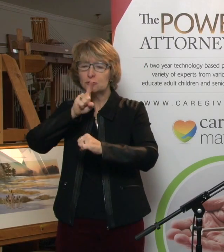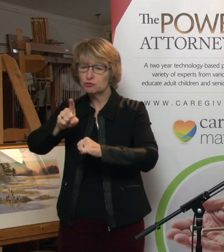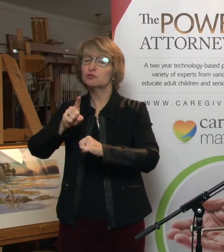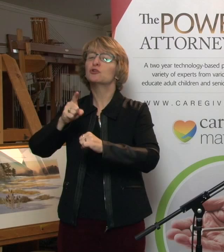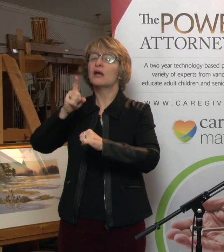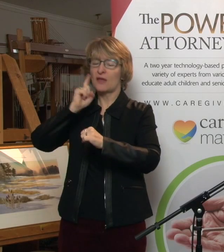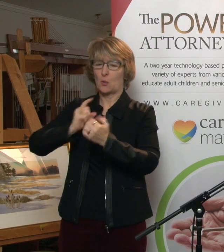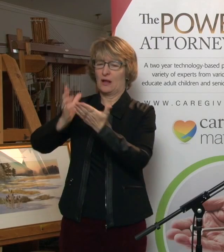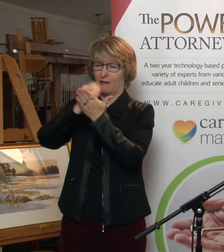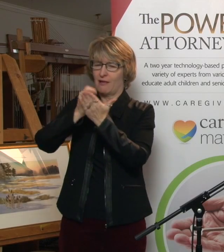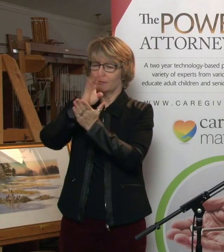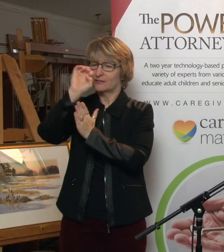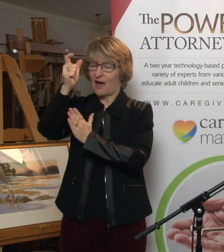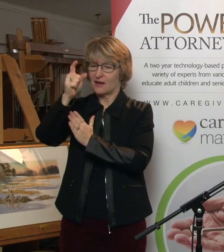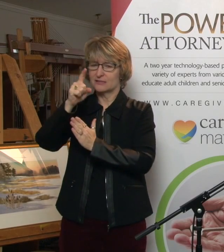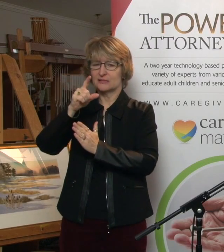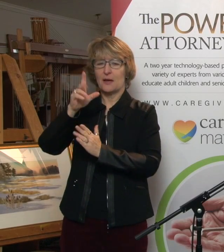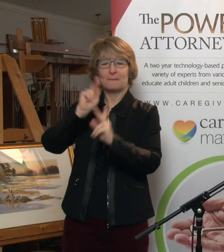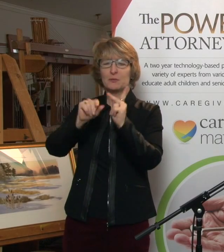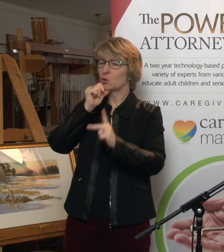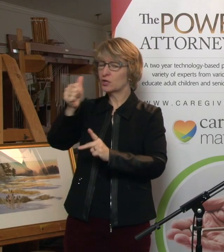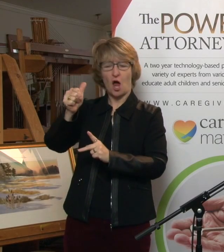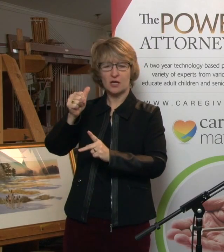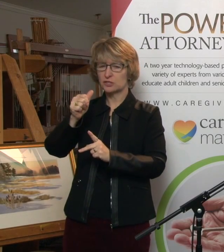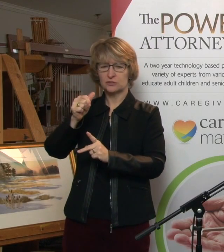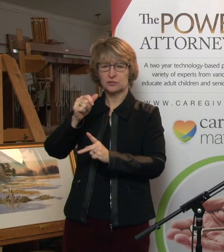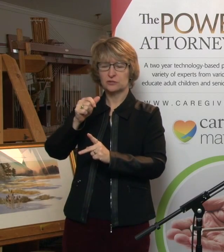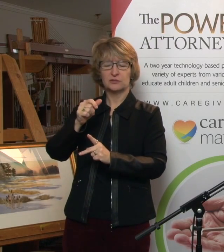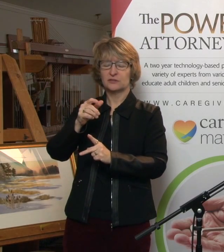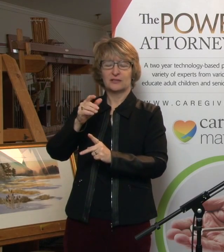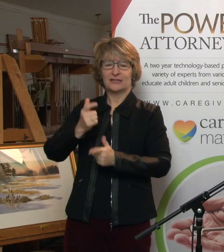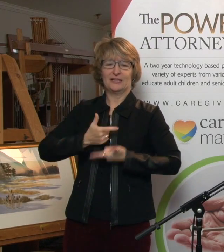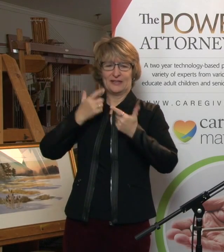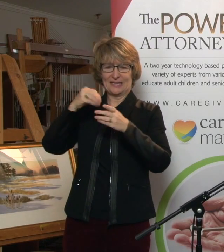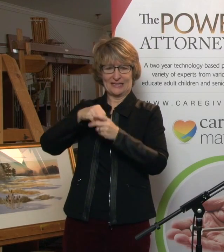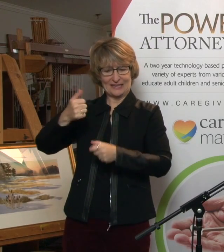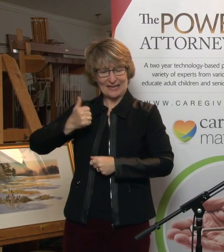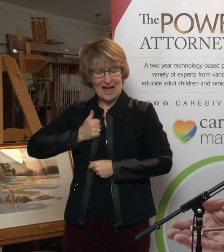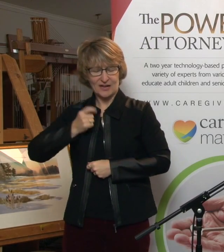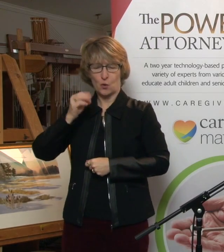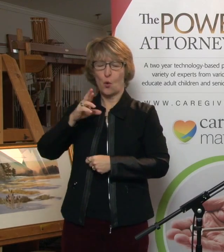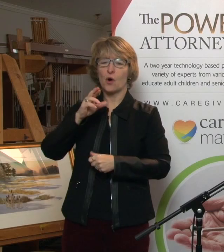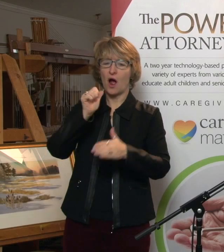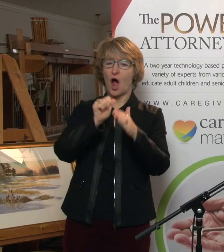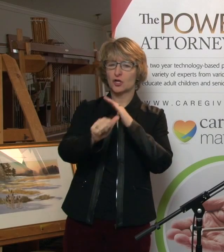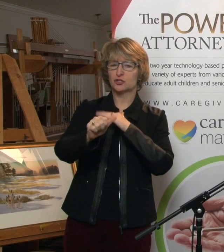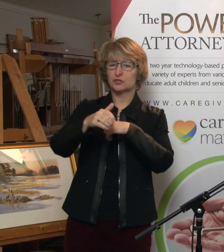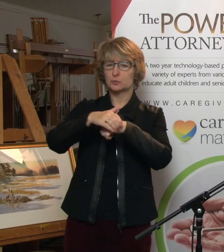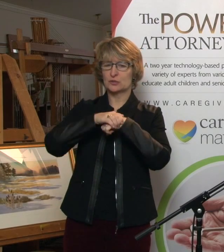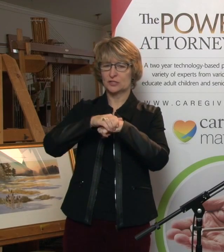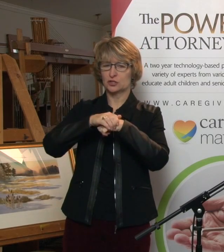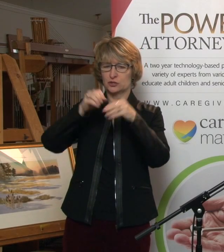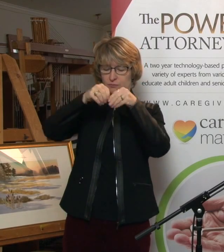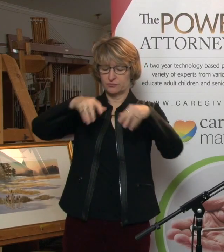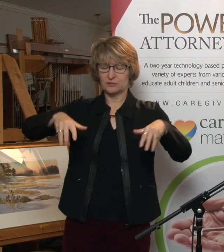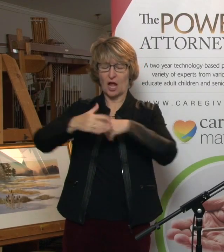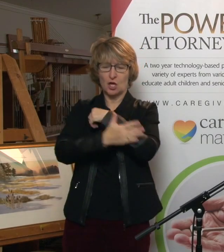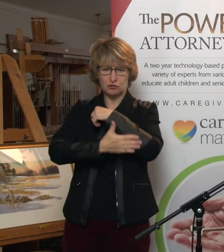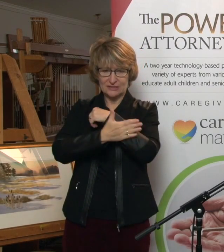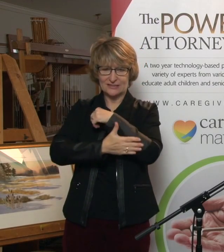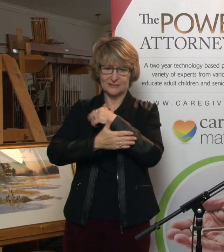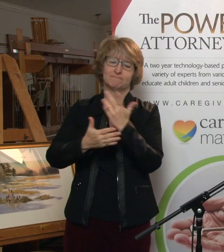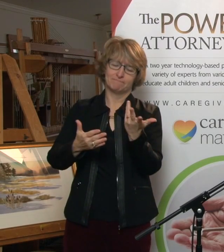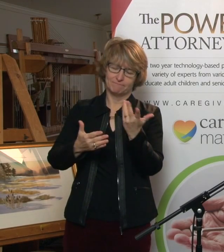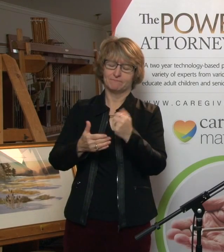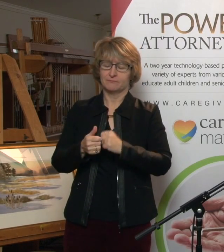little leery of non-residents. But even just logistically, again, a gentleman asked his son's living in Eastern Europe. You may affect the